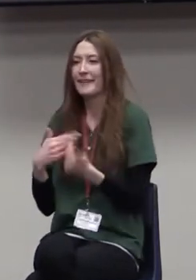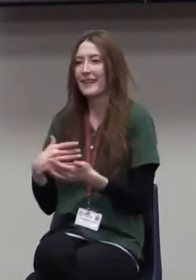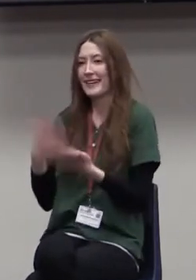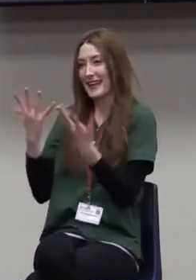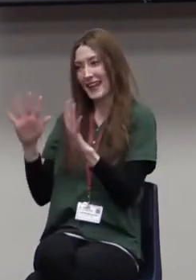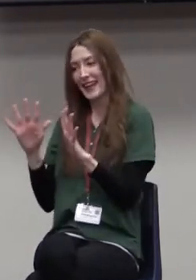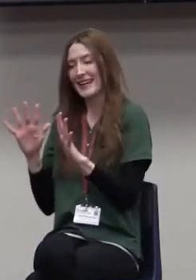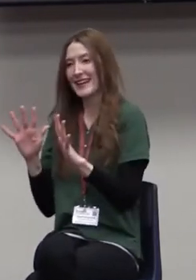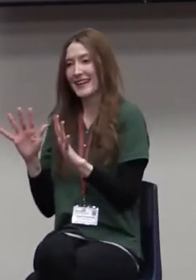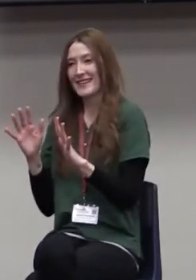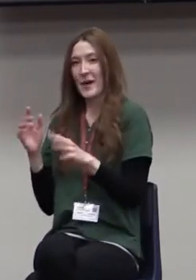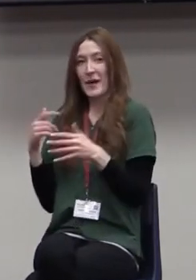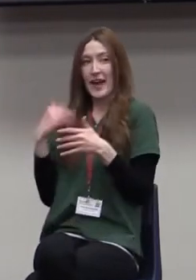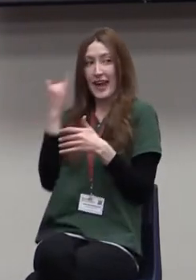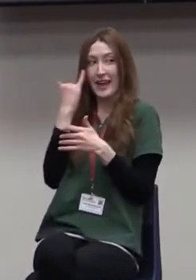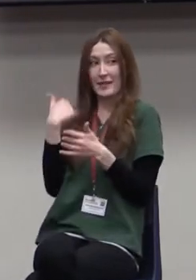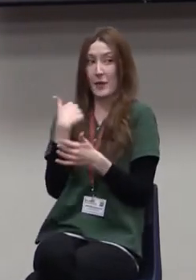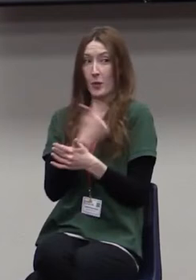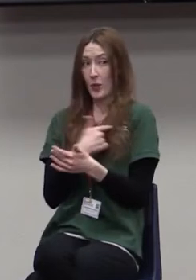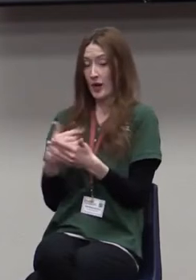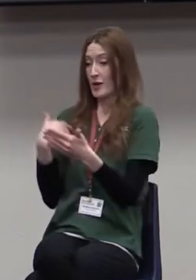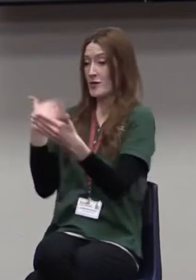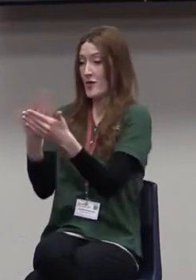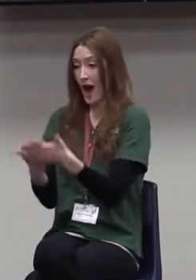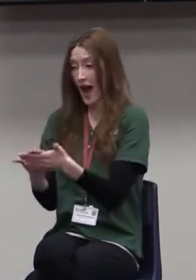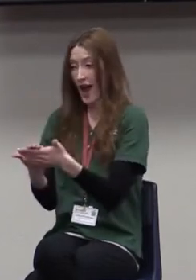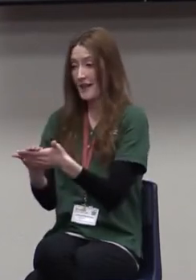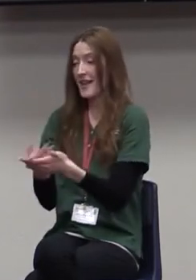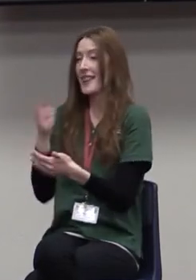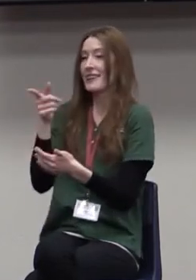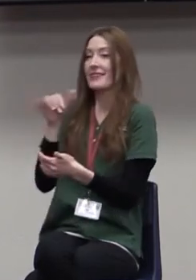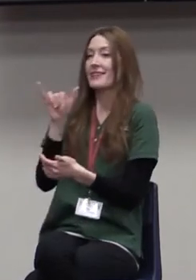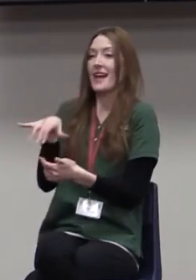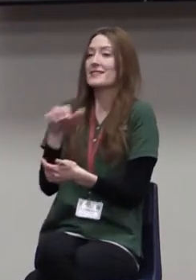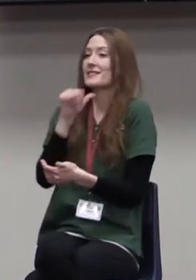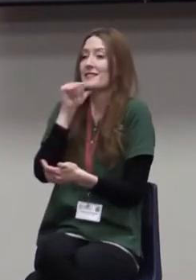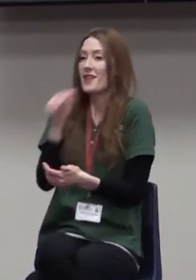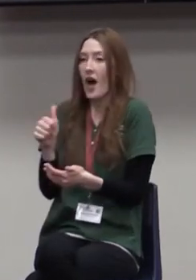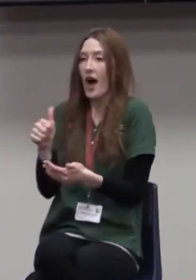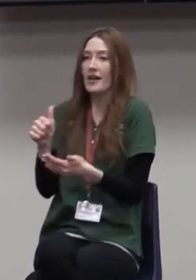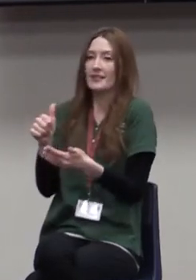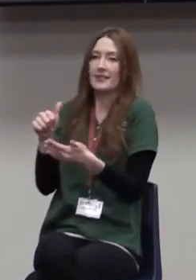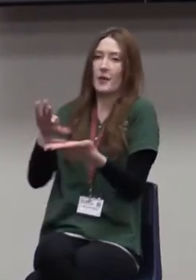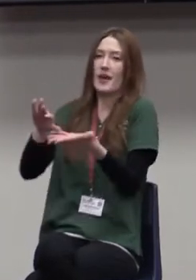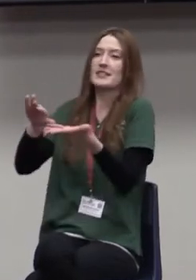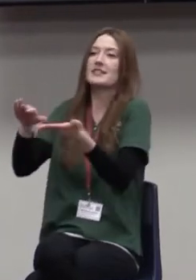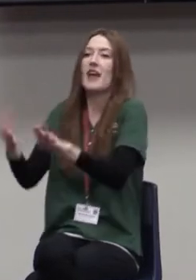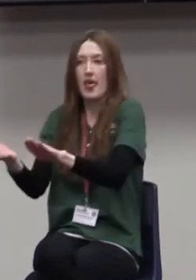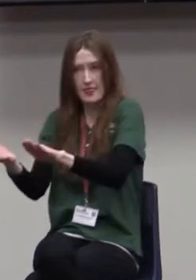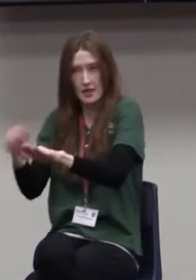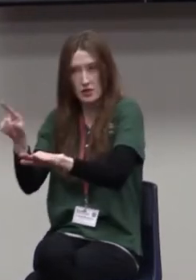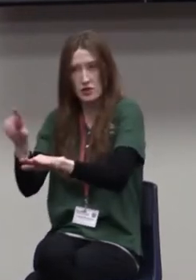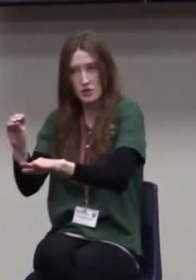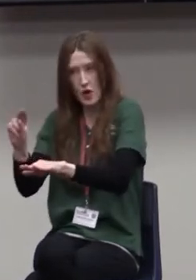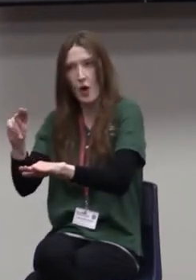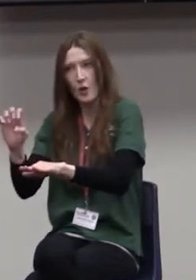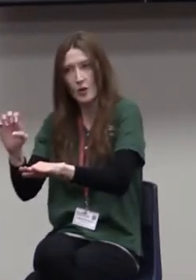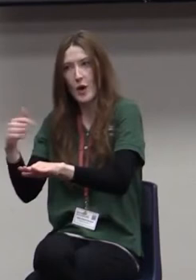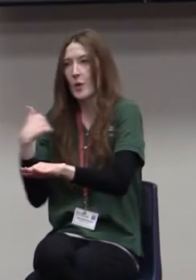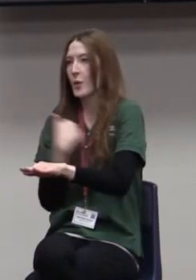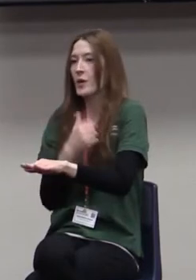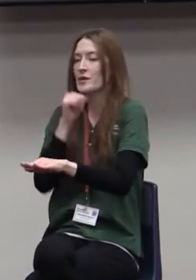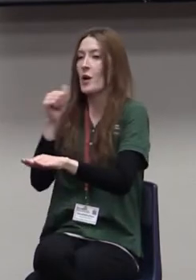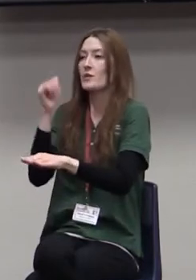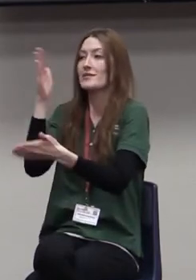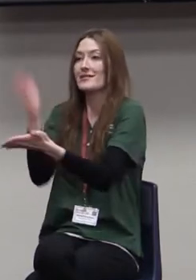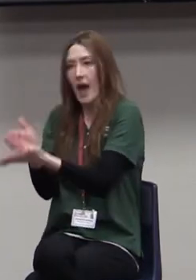the end zone, it's not the death zone. It's not where we end everything. It's just the place where we celebrate and we enjoy